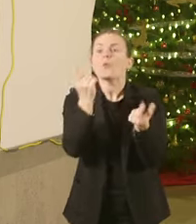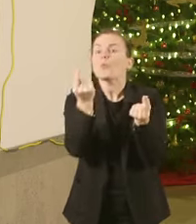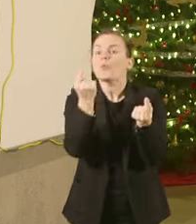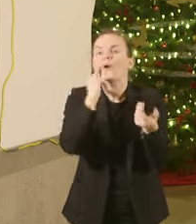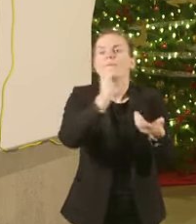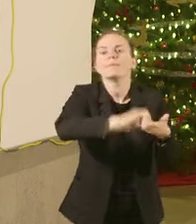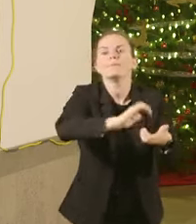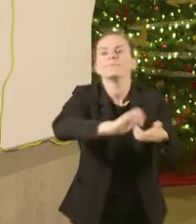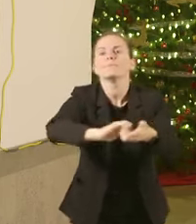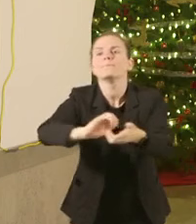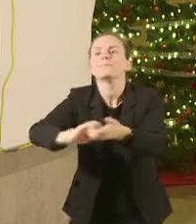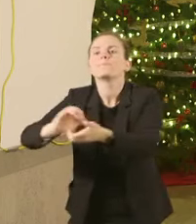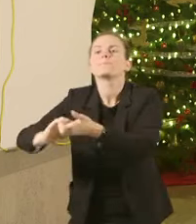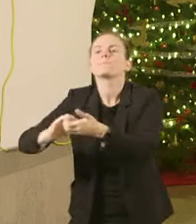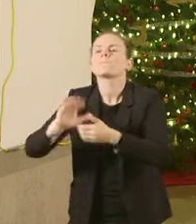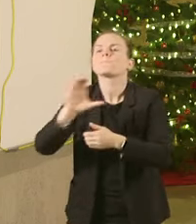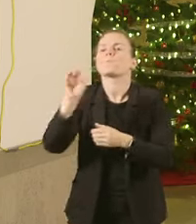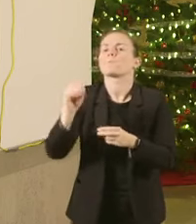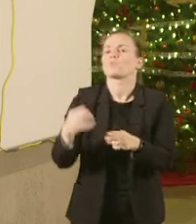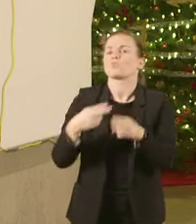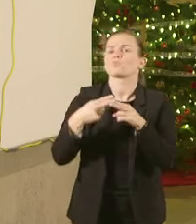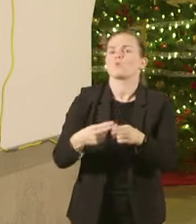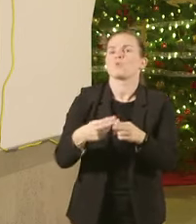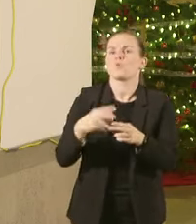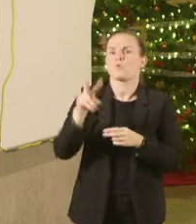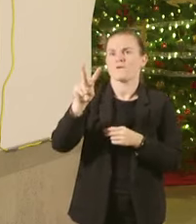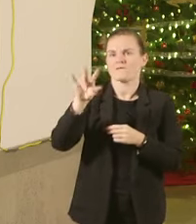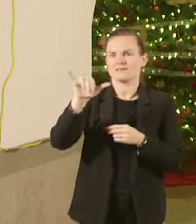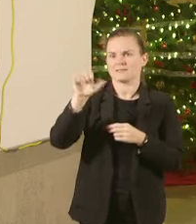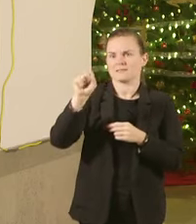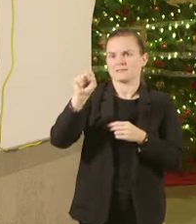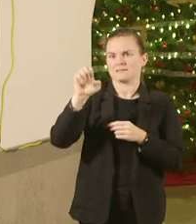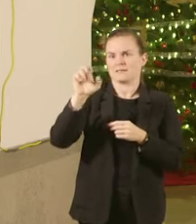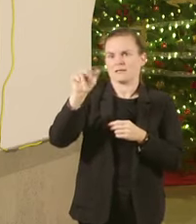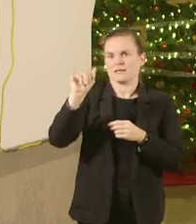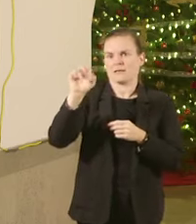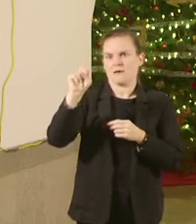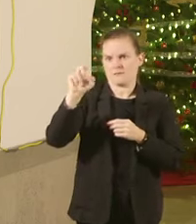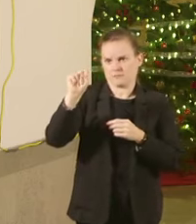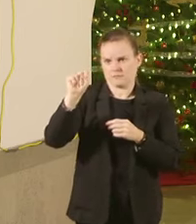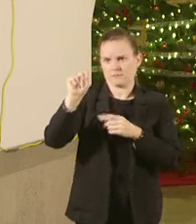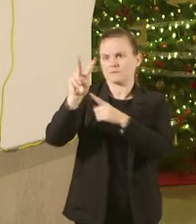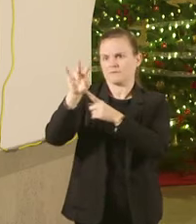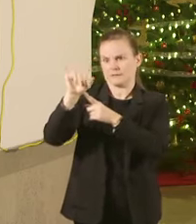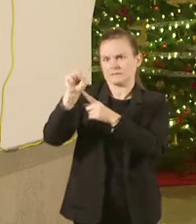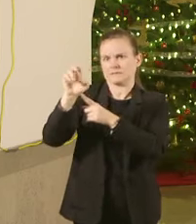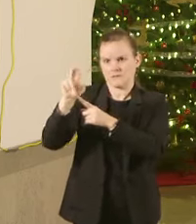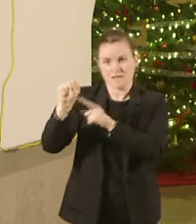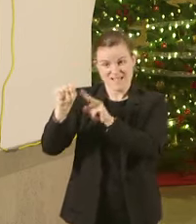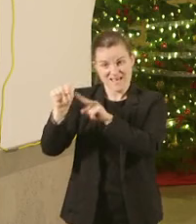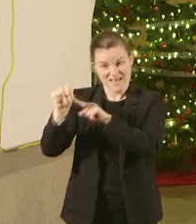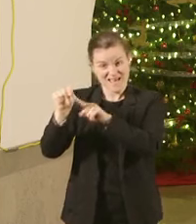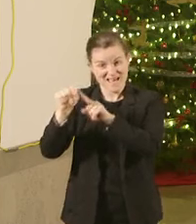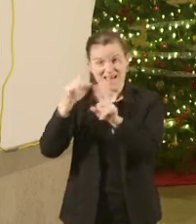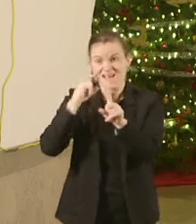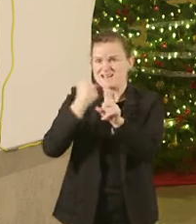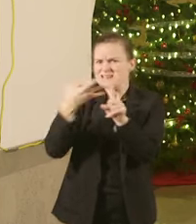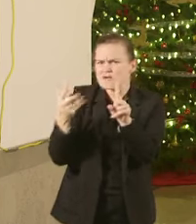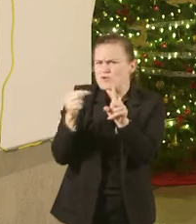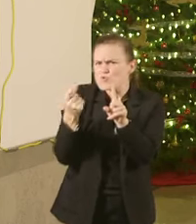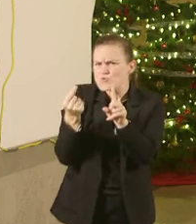called visit to bring an additional staff and further expand capacity